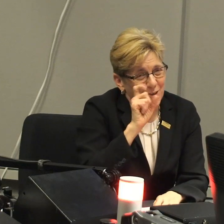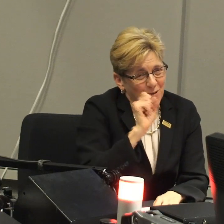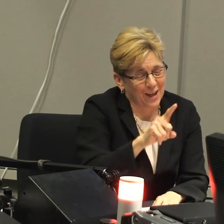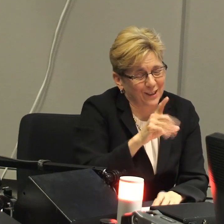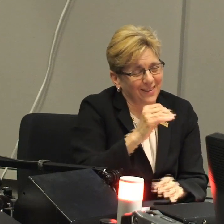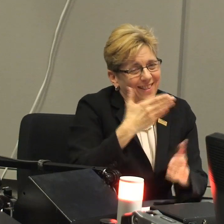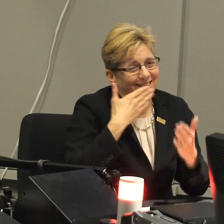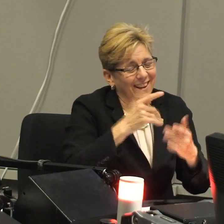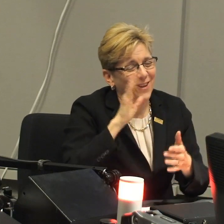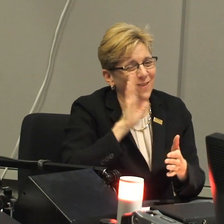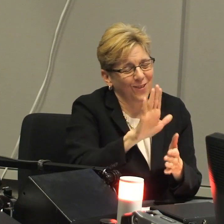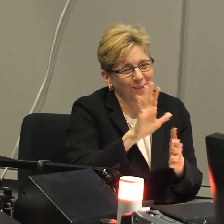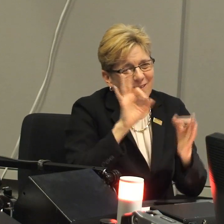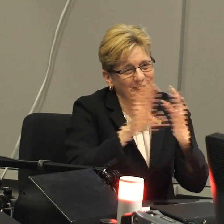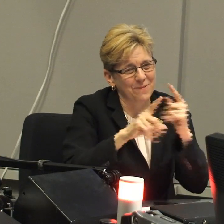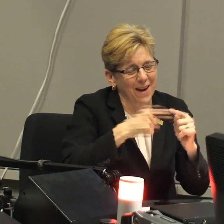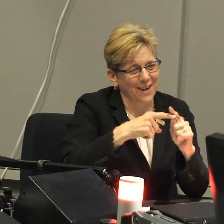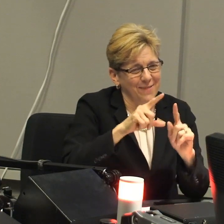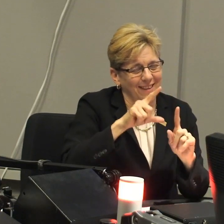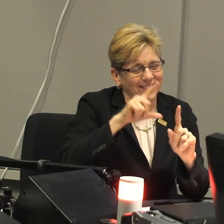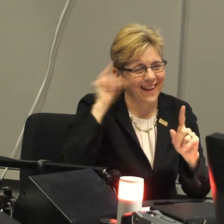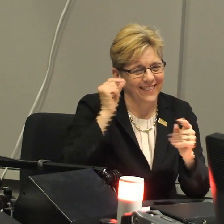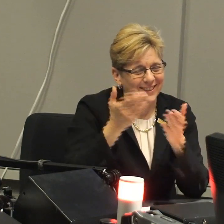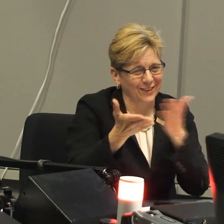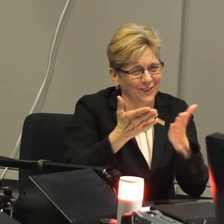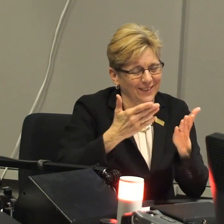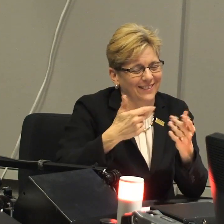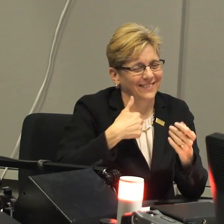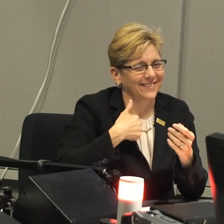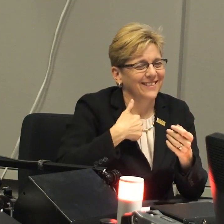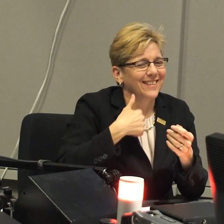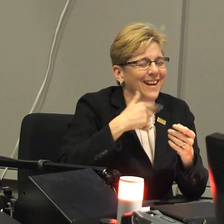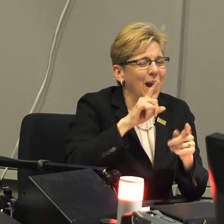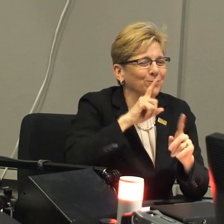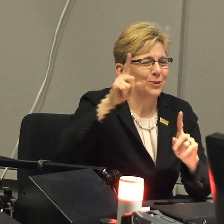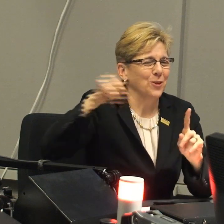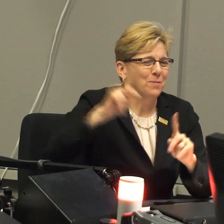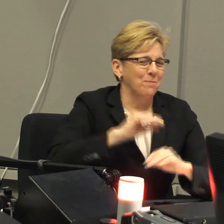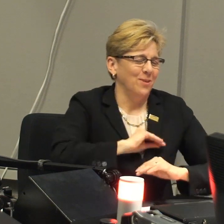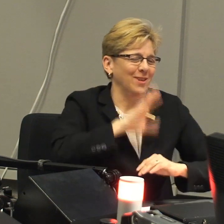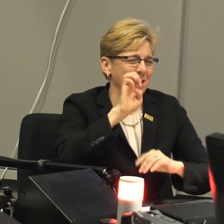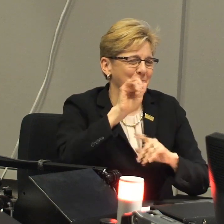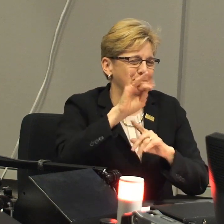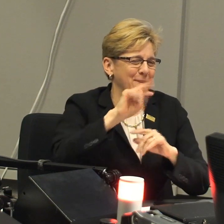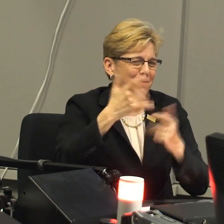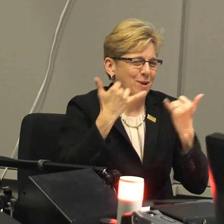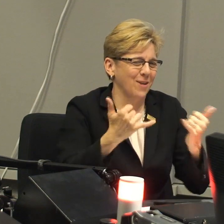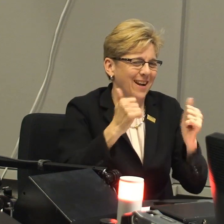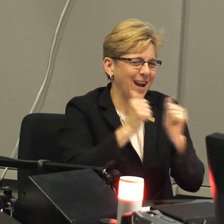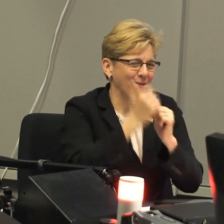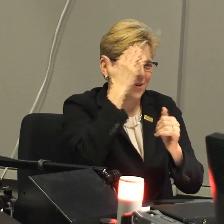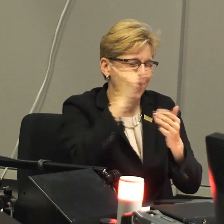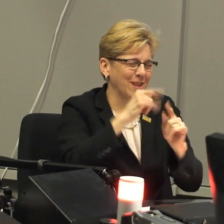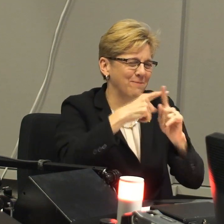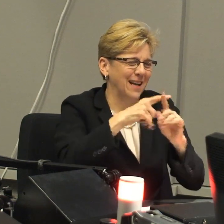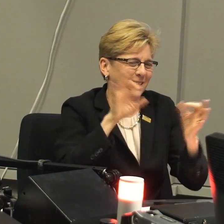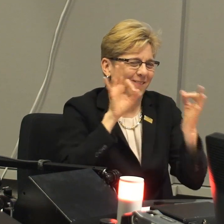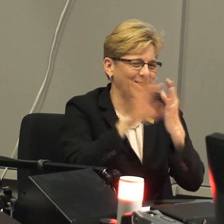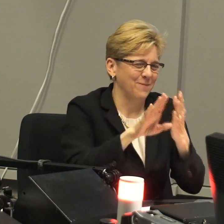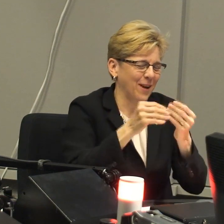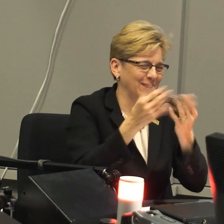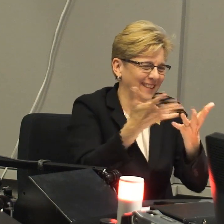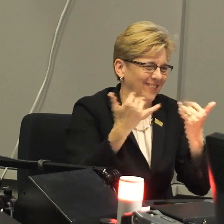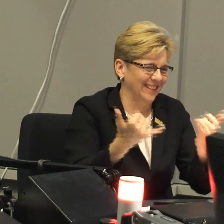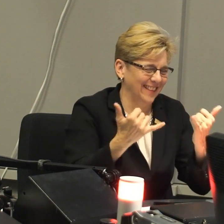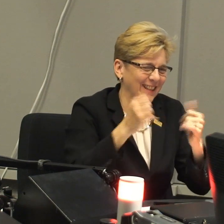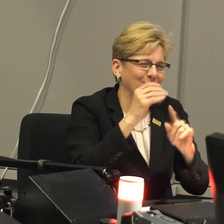Well, thank you for that question and also thank you for your feedback about the services at Gallaudet. I'm sure the people there are beaming right